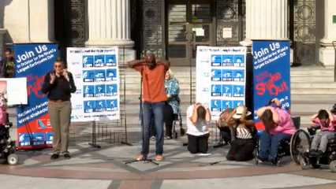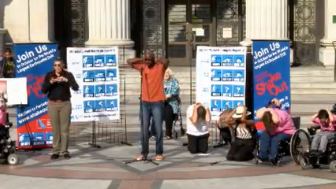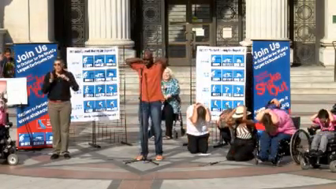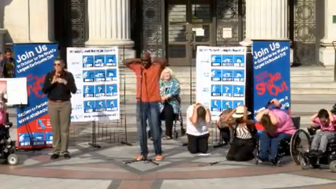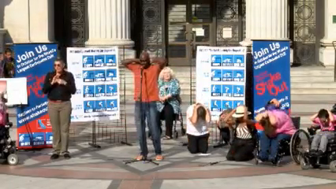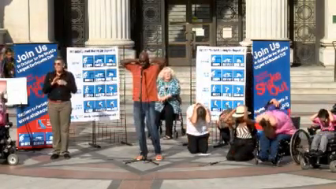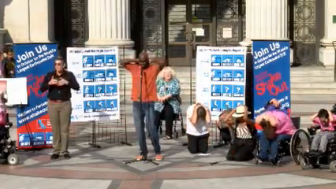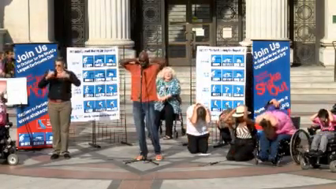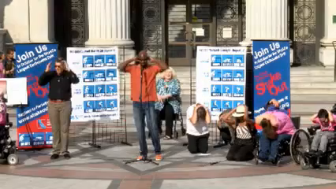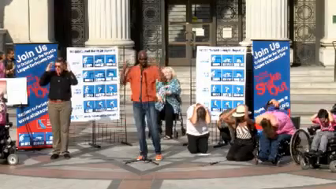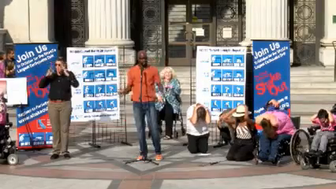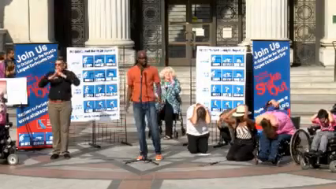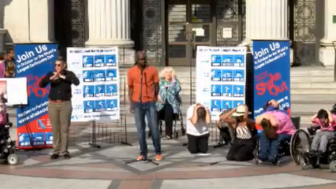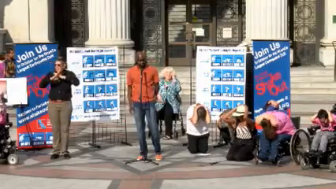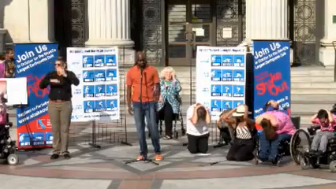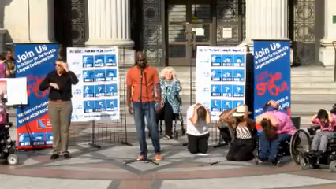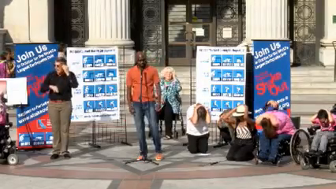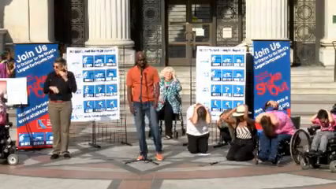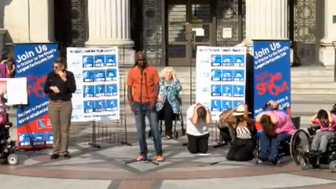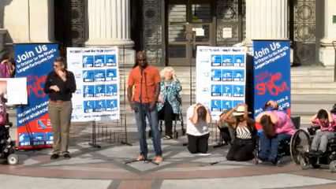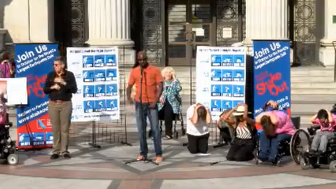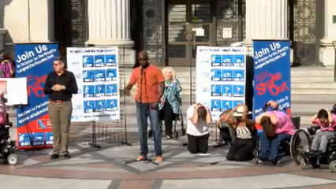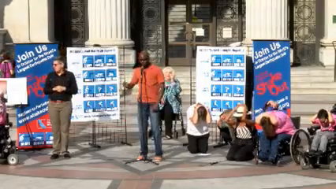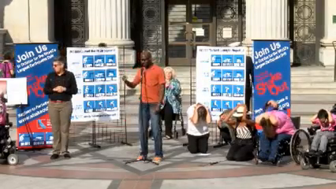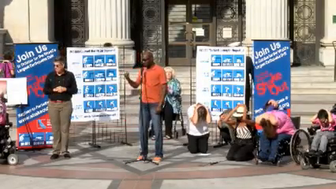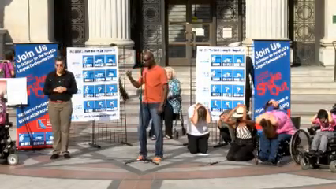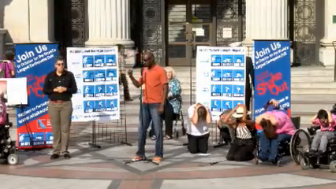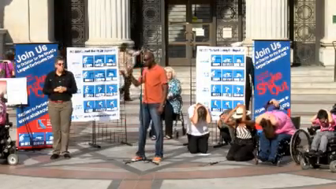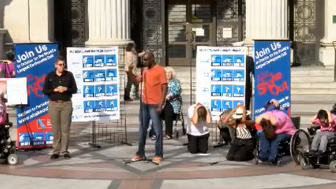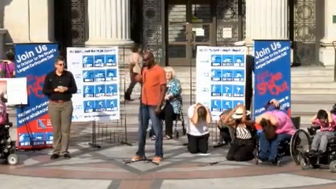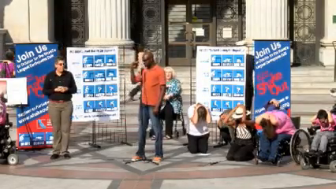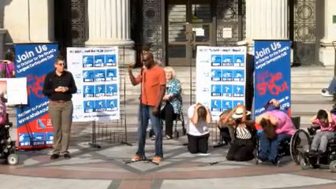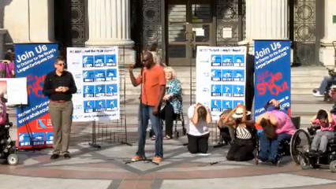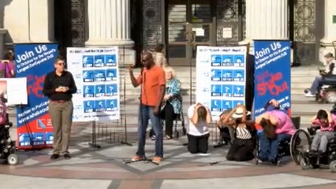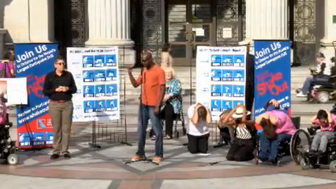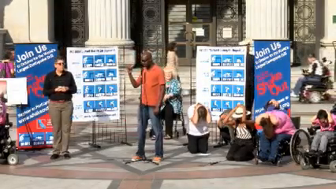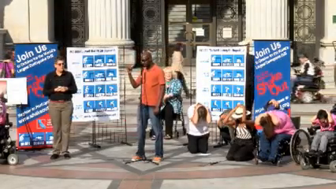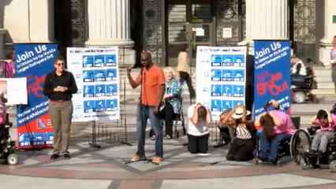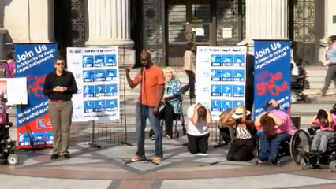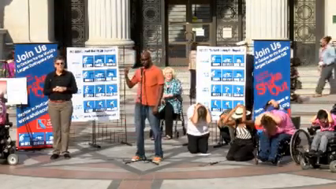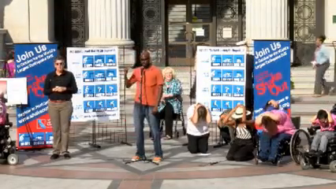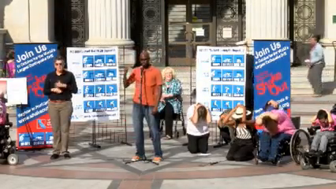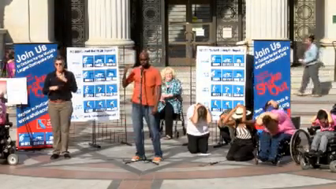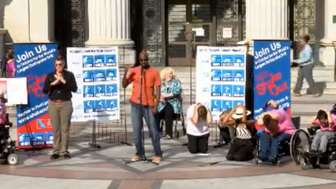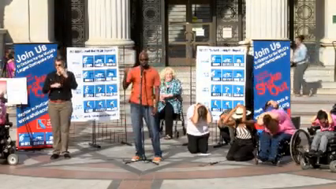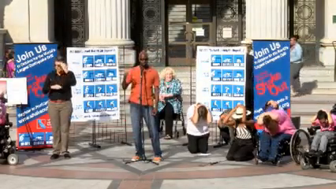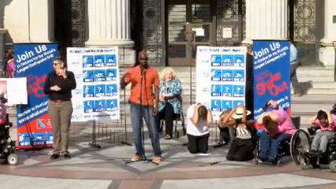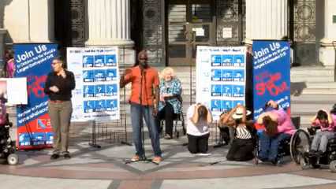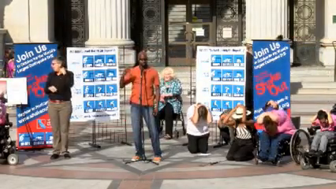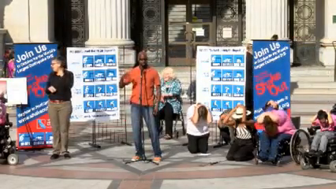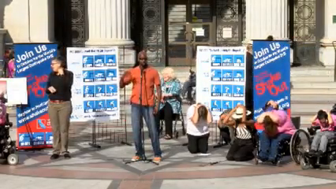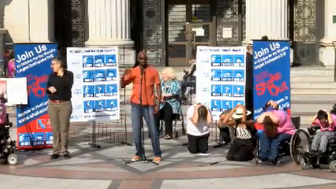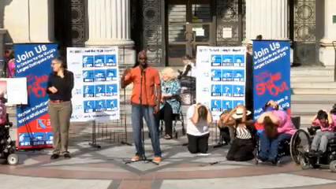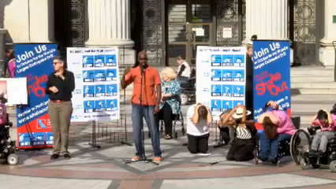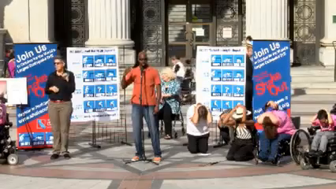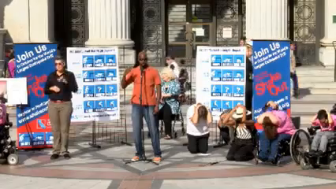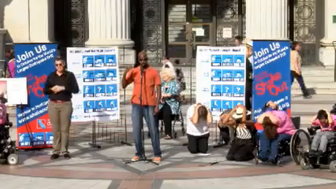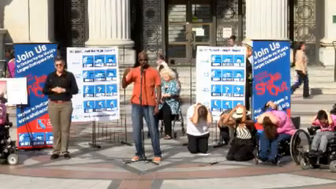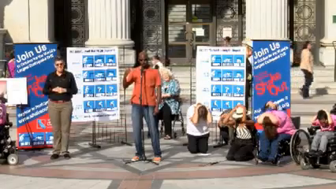head. Make sure that you protect your head and neck. Most things,